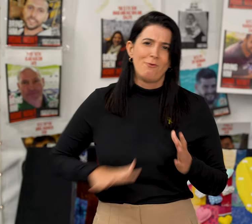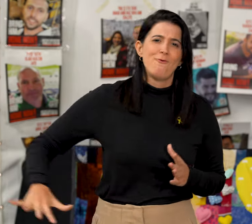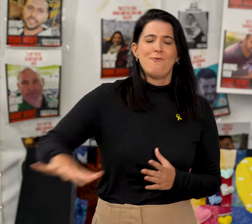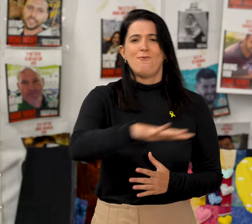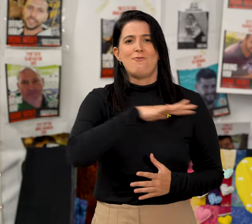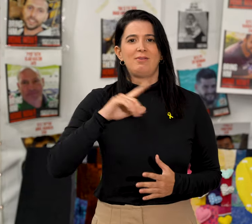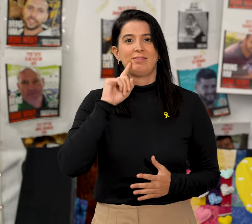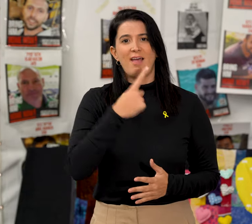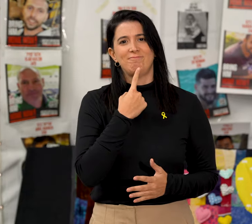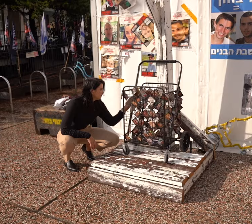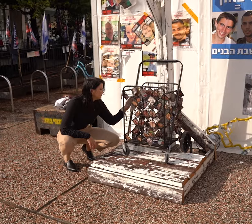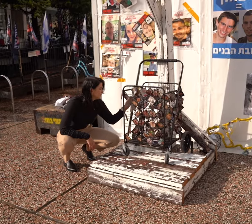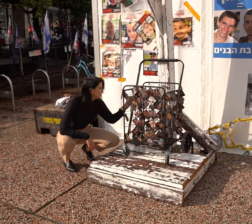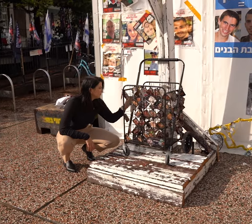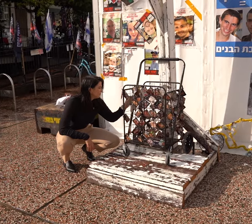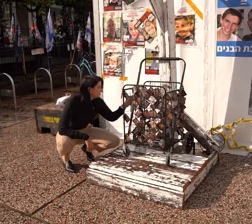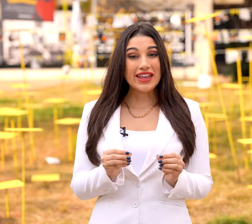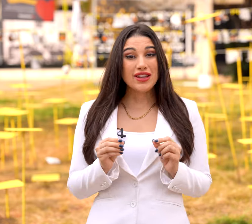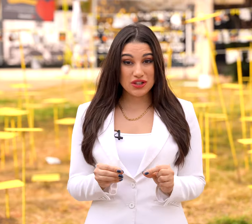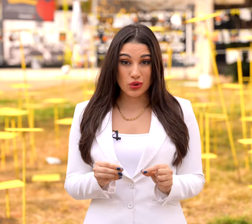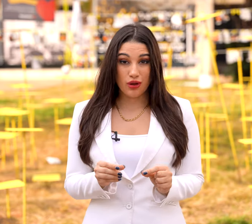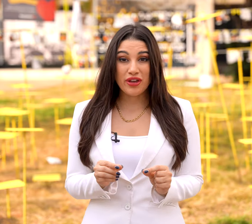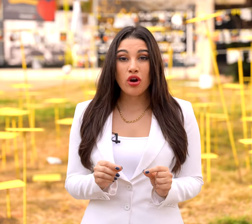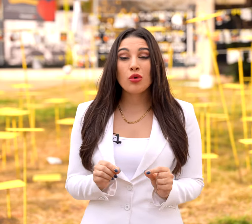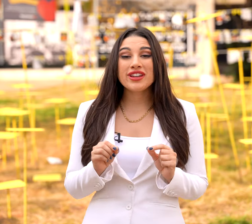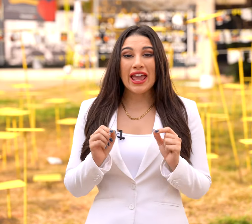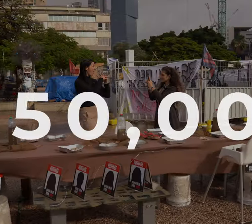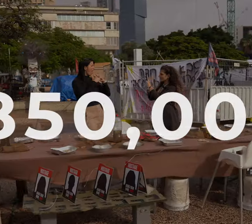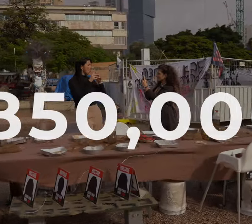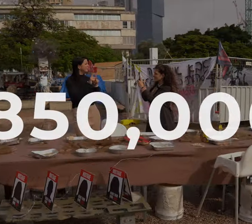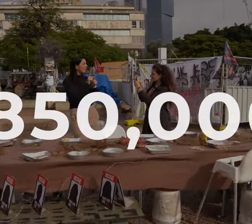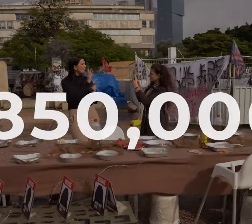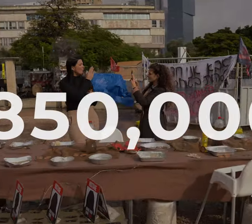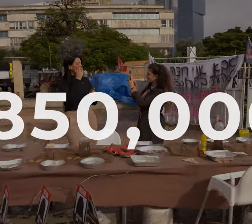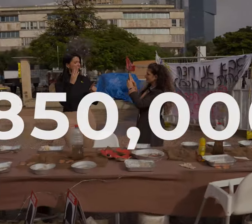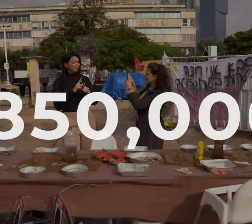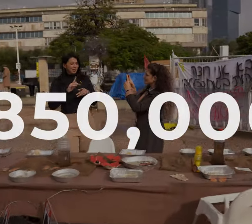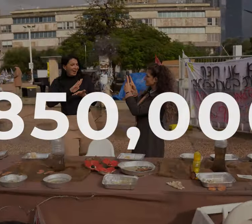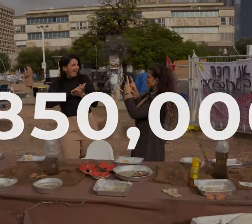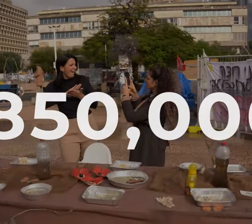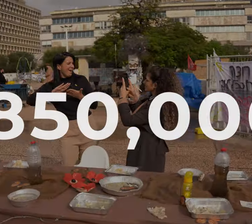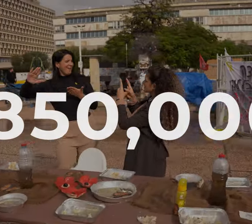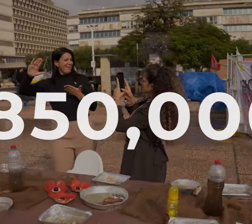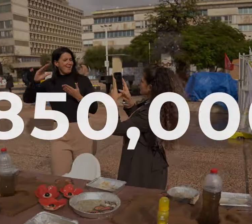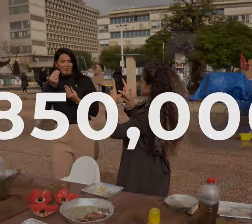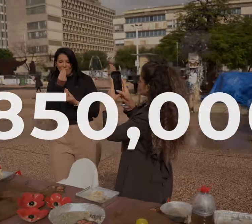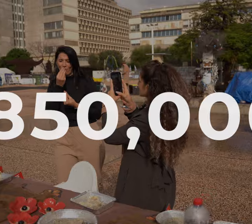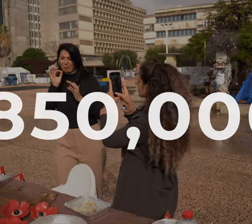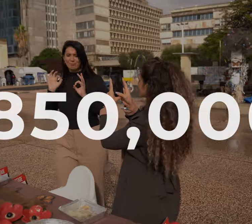All my family are Deaf people. In Israel, there are more than 850,000 people who are Deaf or hard of hearing.